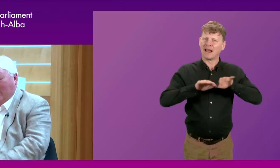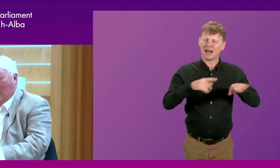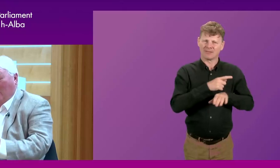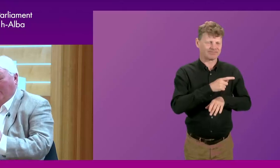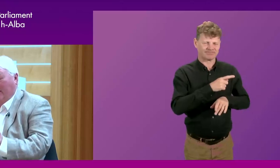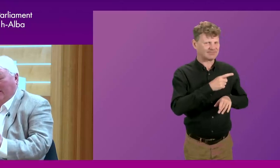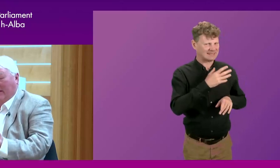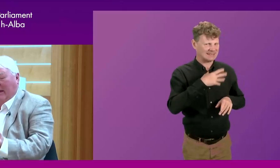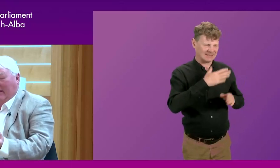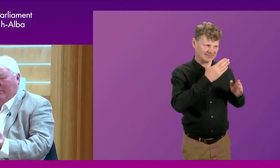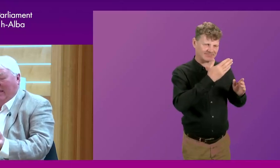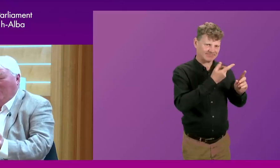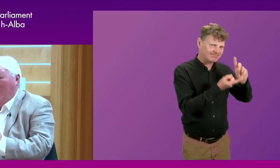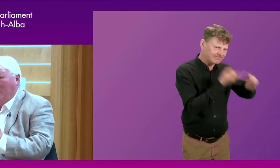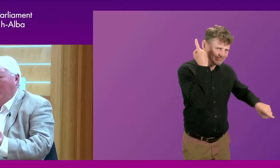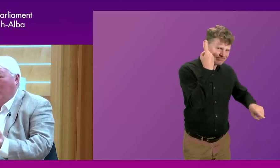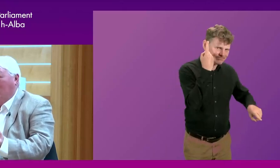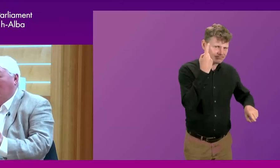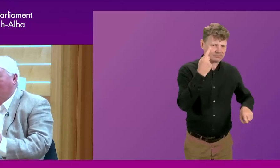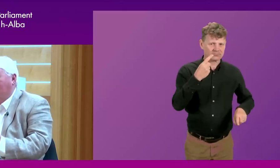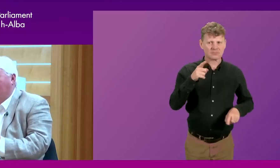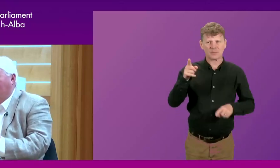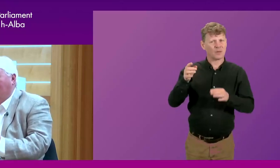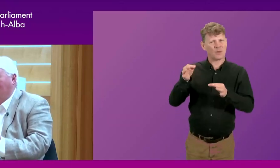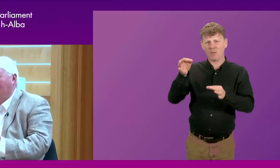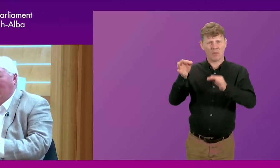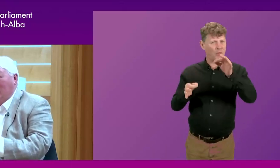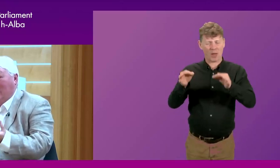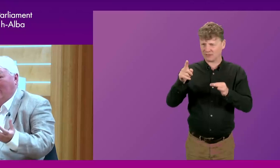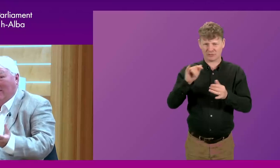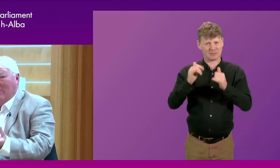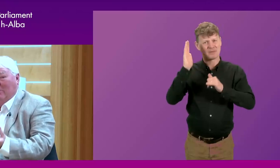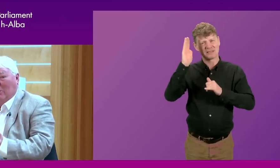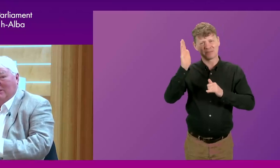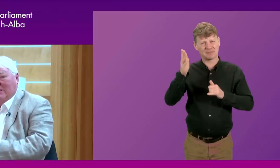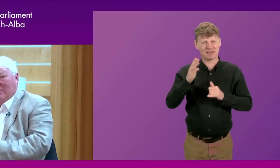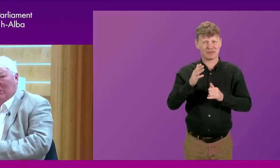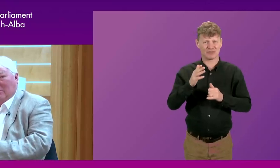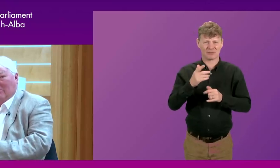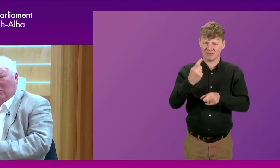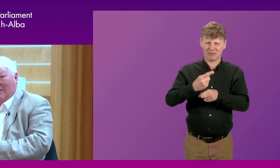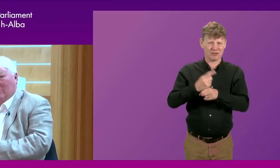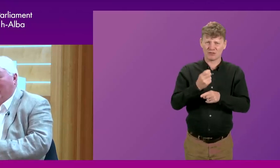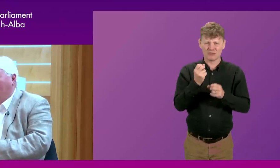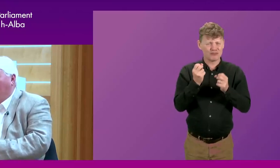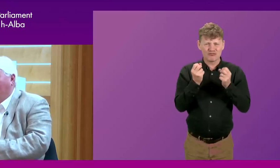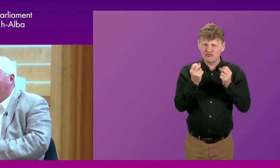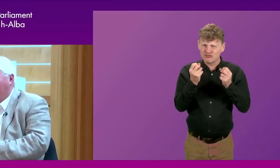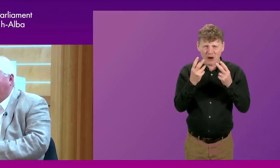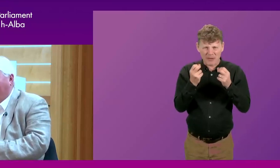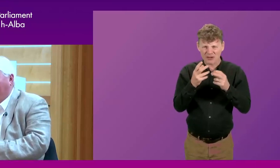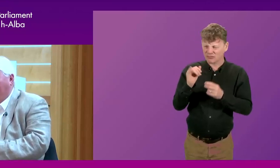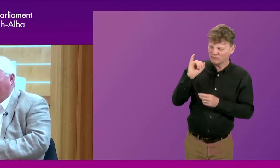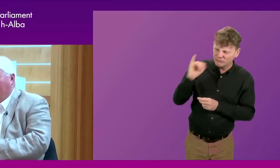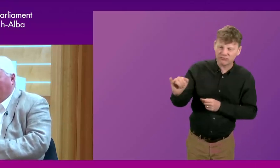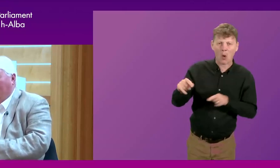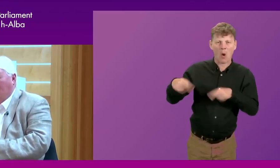often, they come away with bogus nonsense when they're making their speeches. They condemn their opponents as the embodiment of all evil. They don't believe it